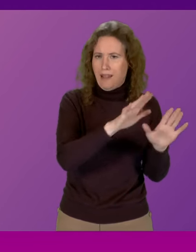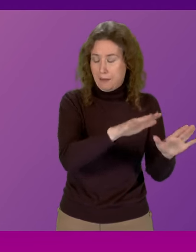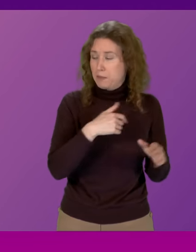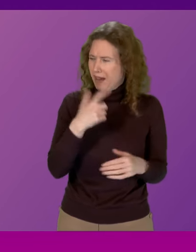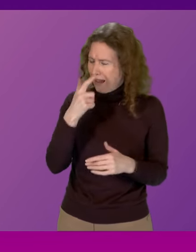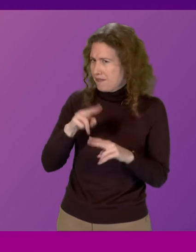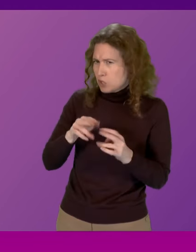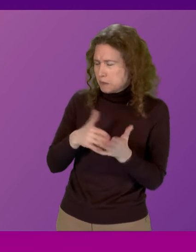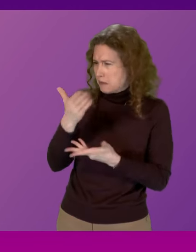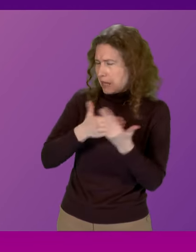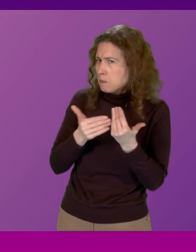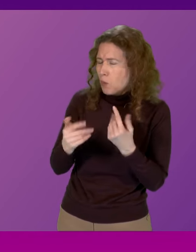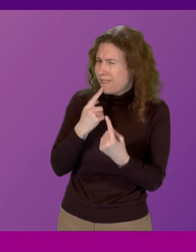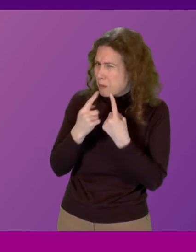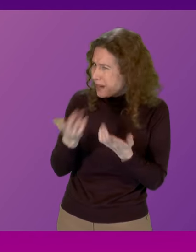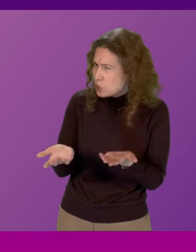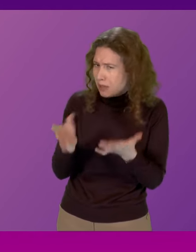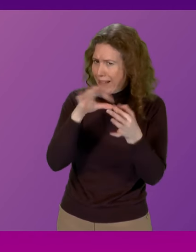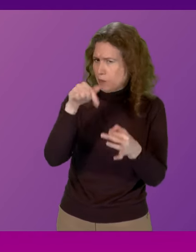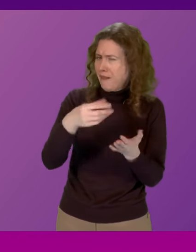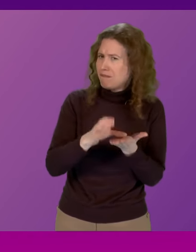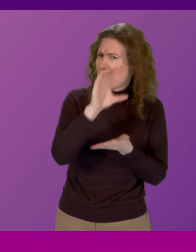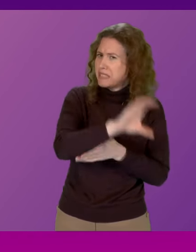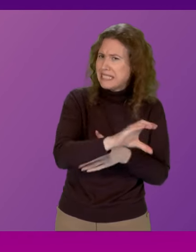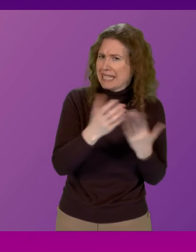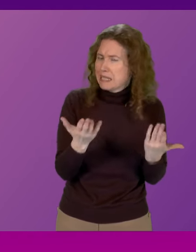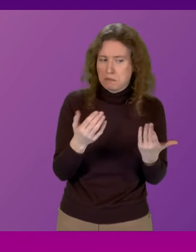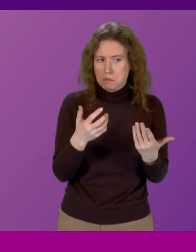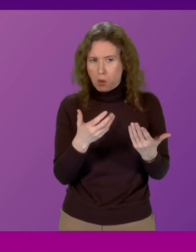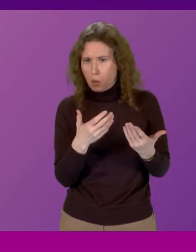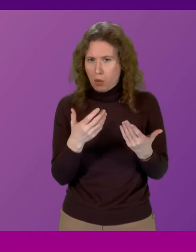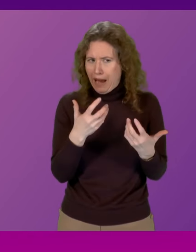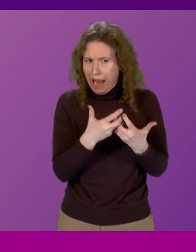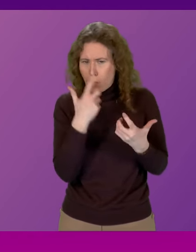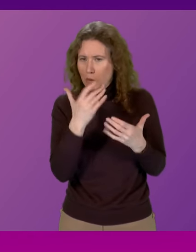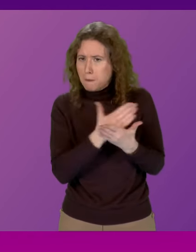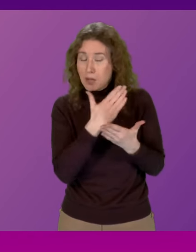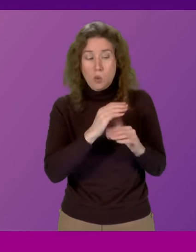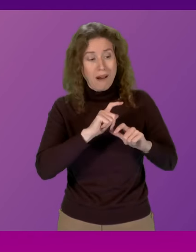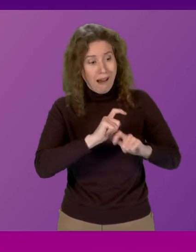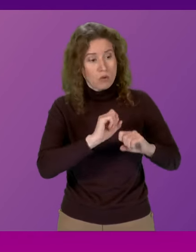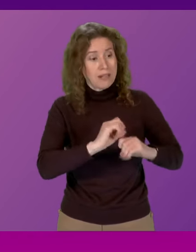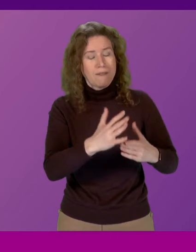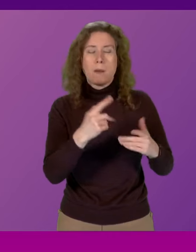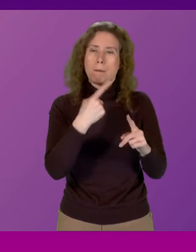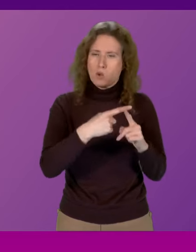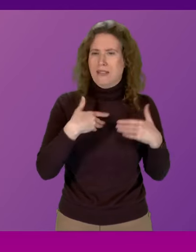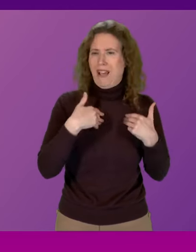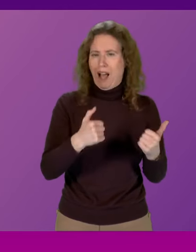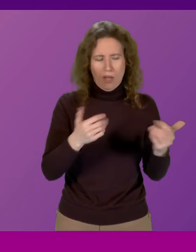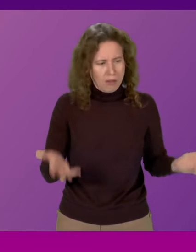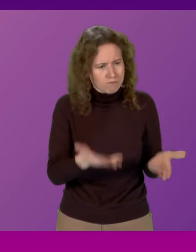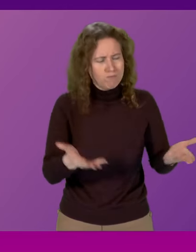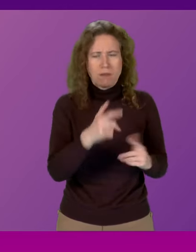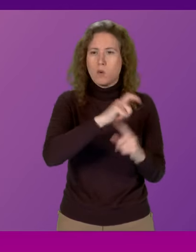provide any further information about this funding and how it will be directed to continue to deliver positive health outcomes in